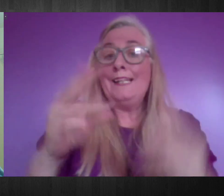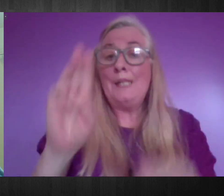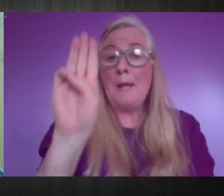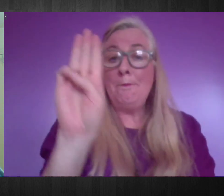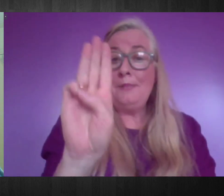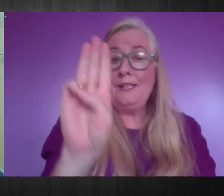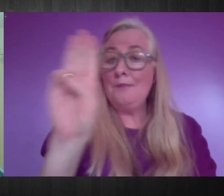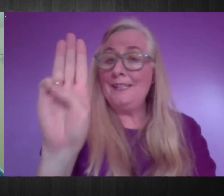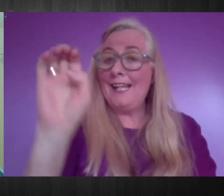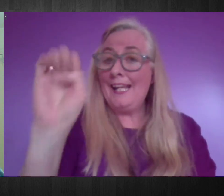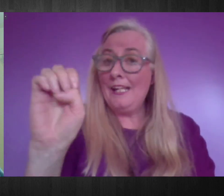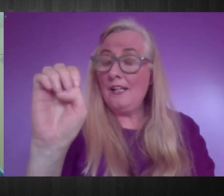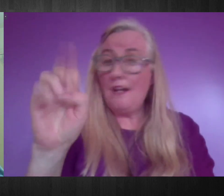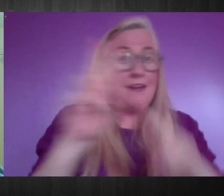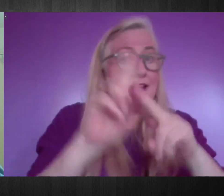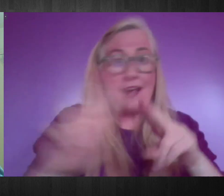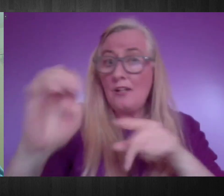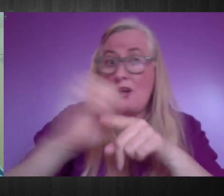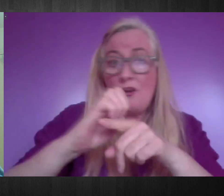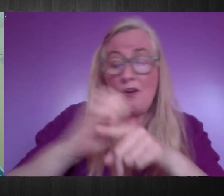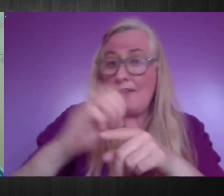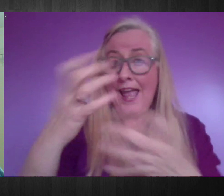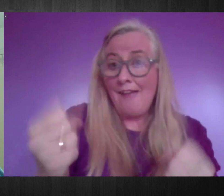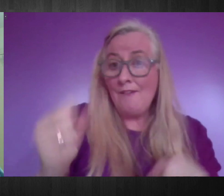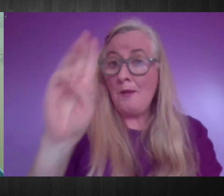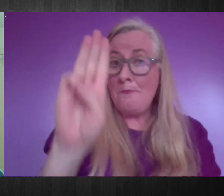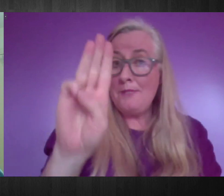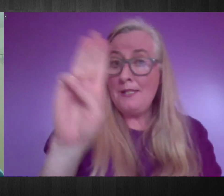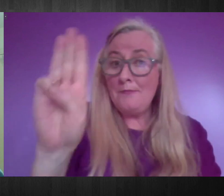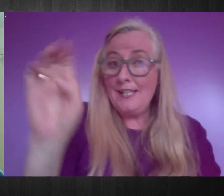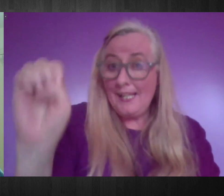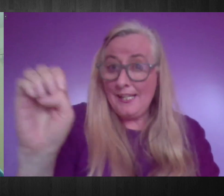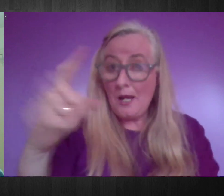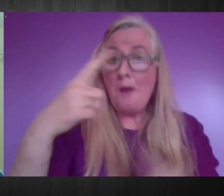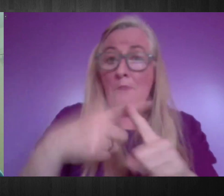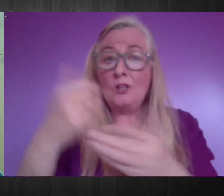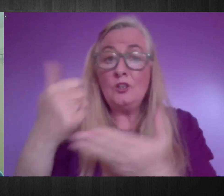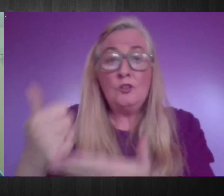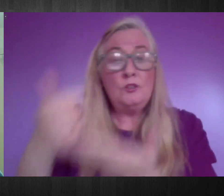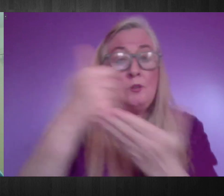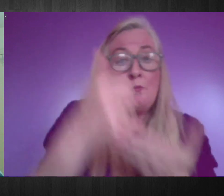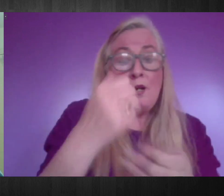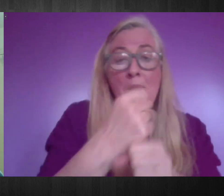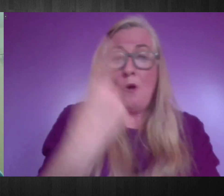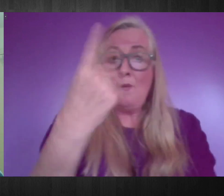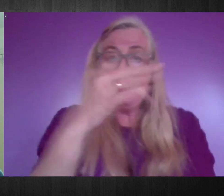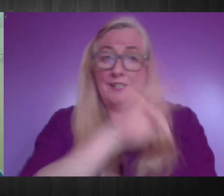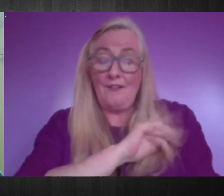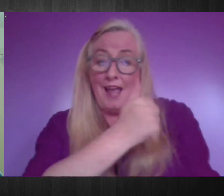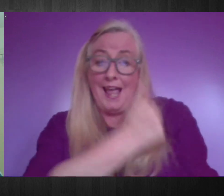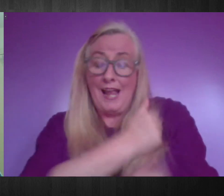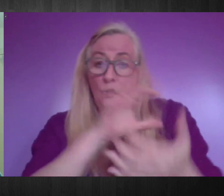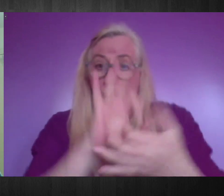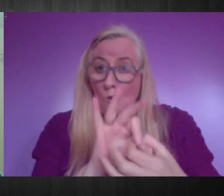so I suppose that has been a big issue. Also, I suppose in relation to talk about self-isolation at home around keeping your service,